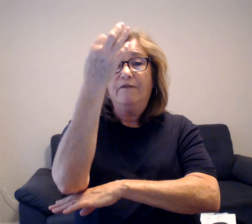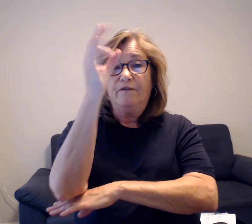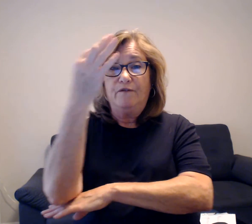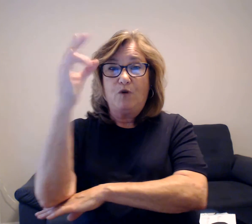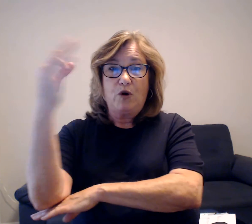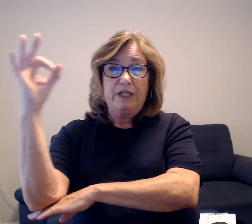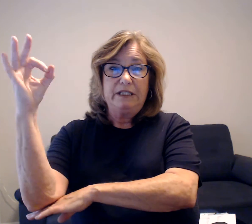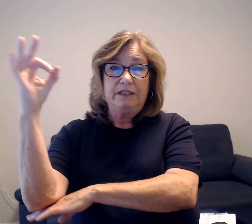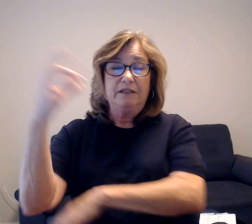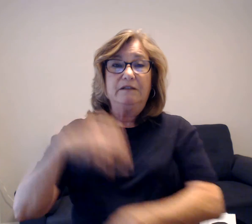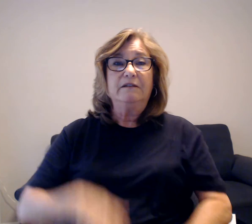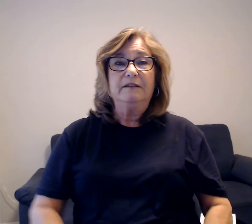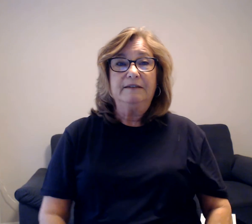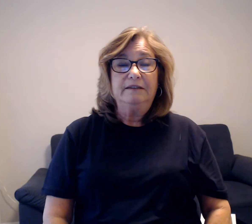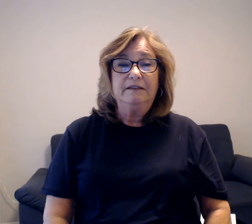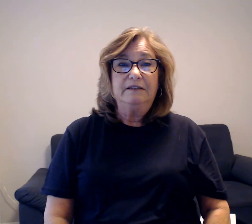Number 16.